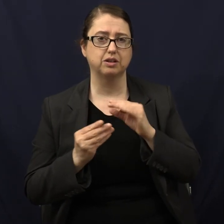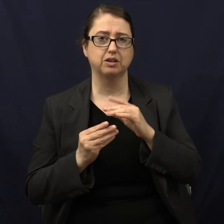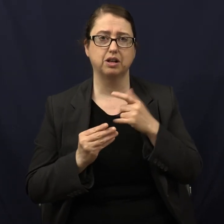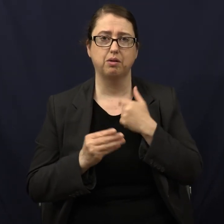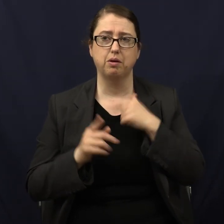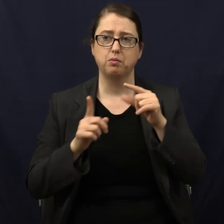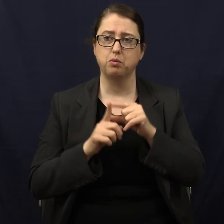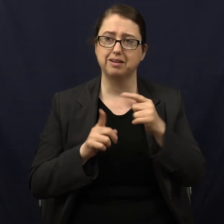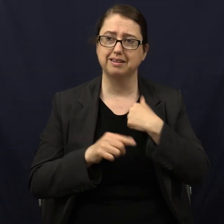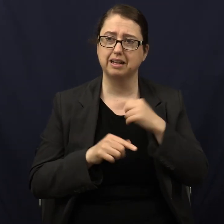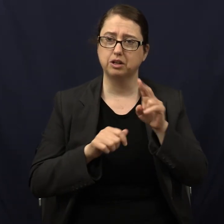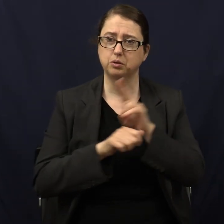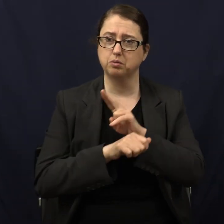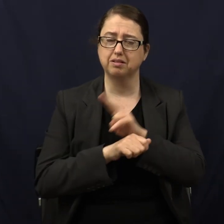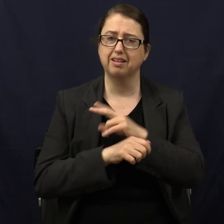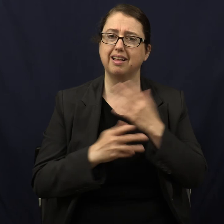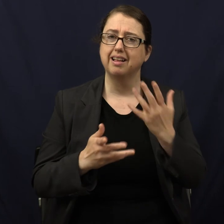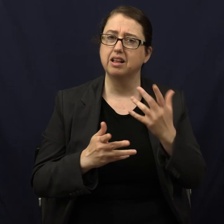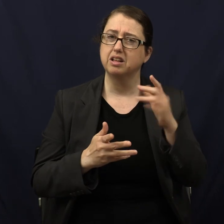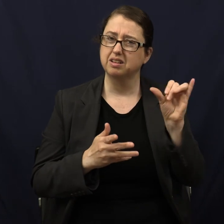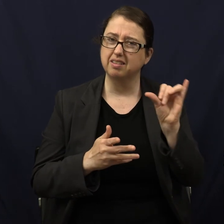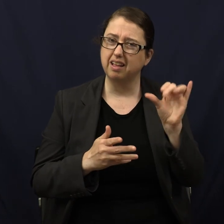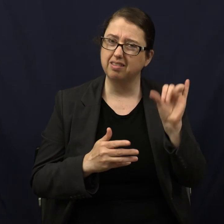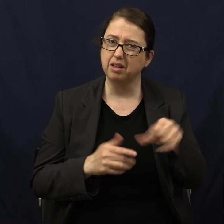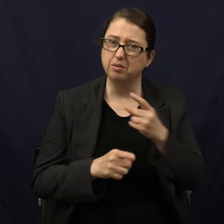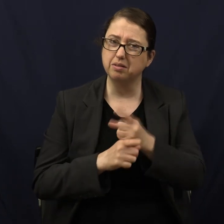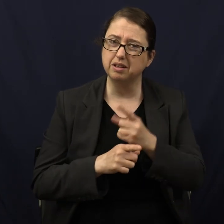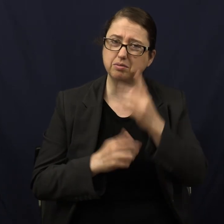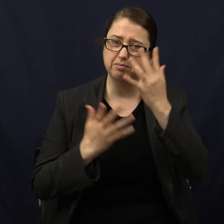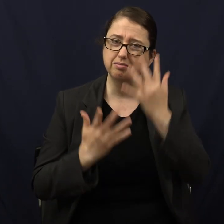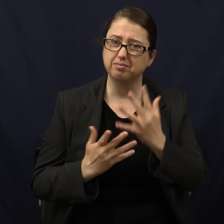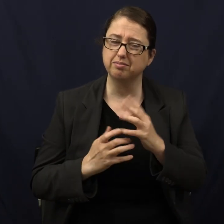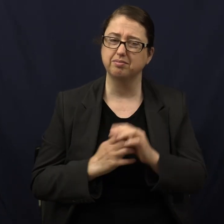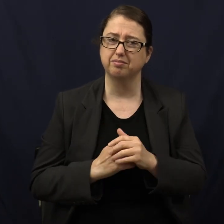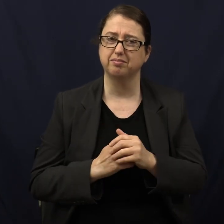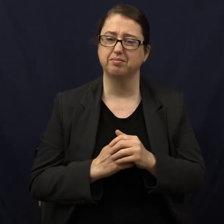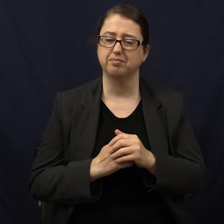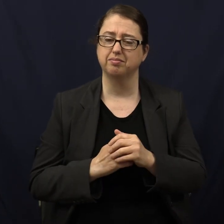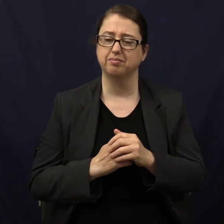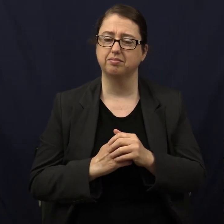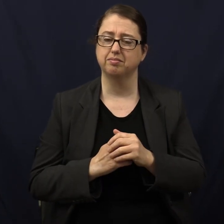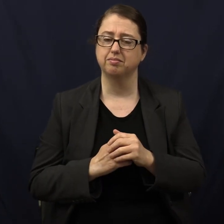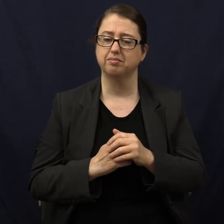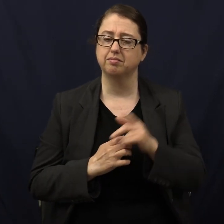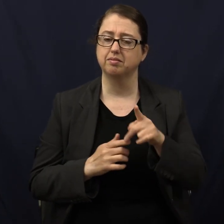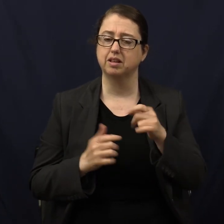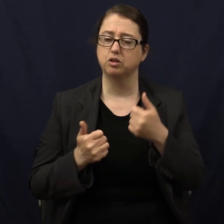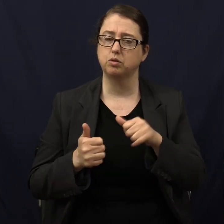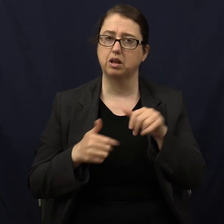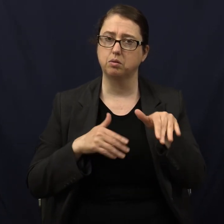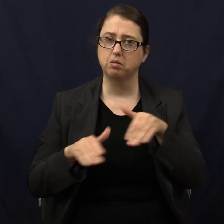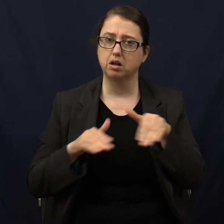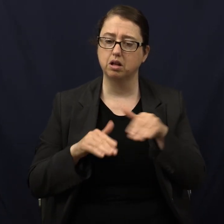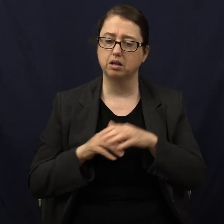words did I use? You know, that's what we're like, isn't it? It's sad. And I said, okay, try to walk.